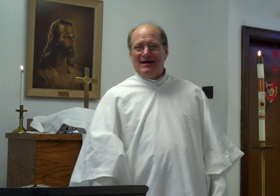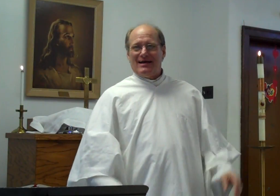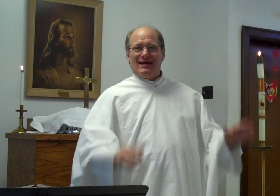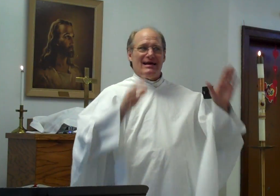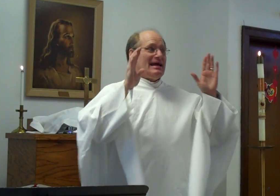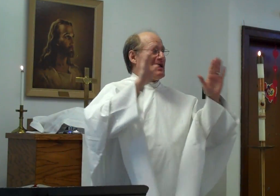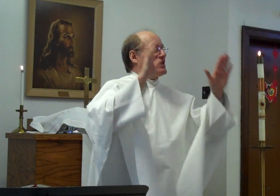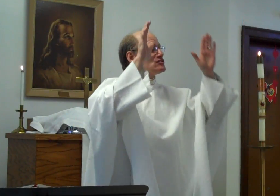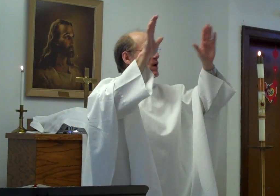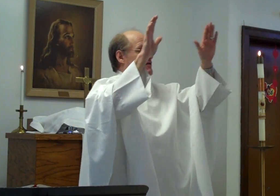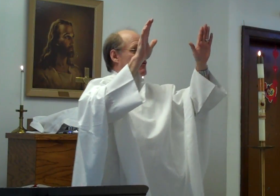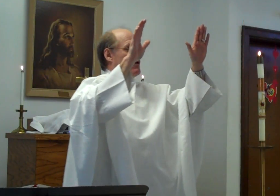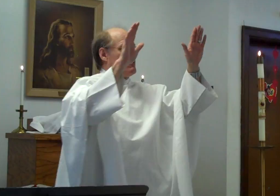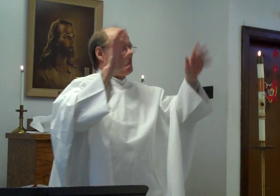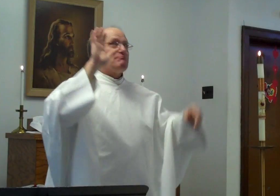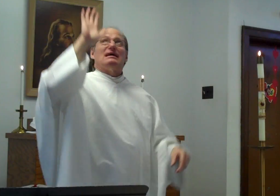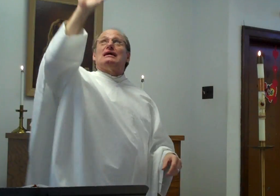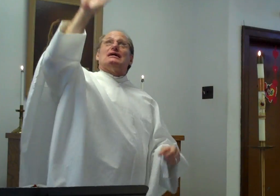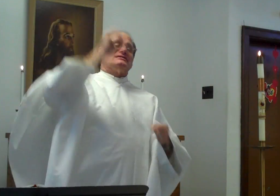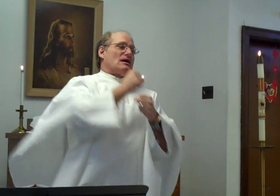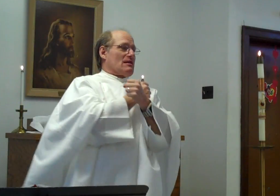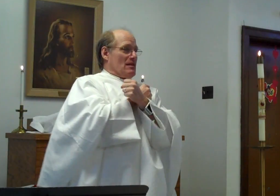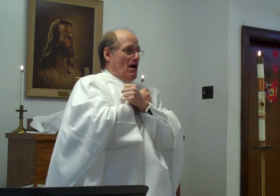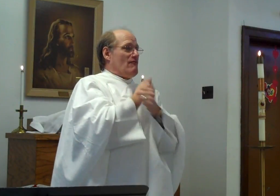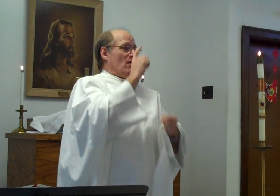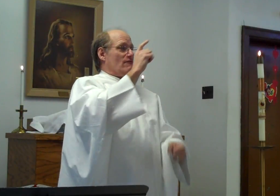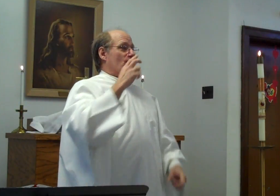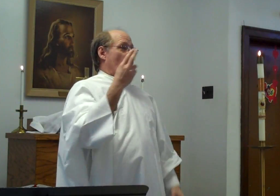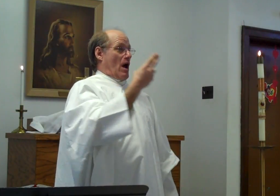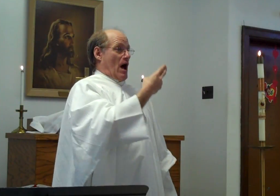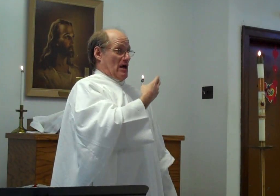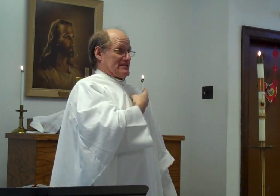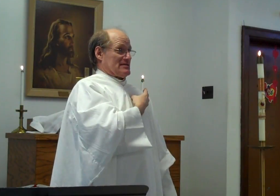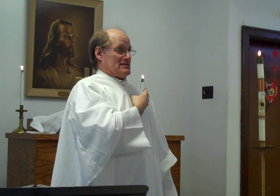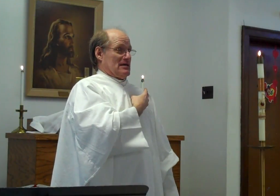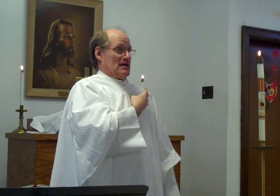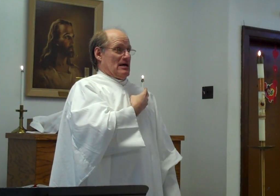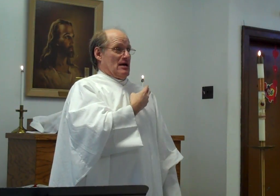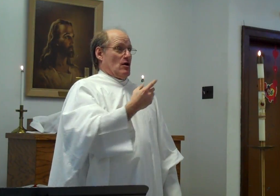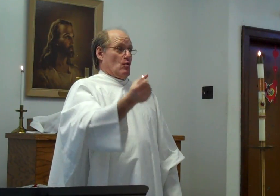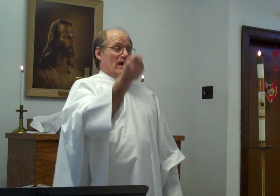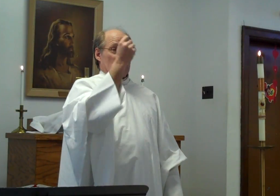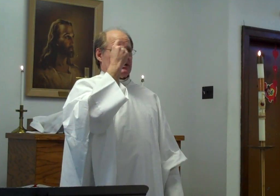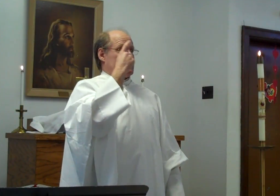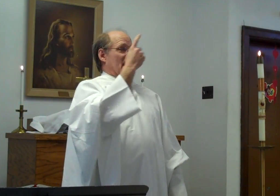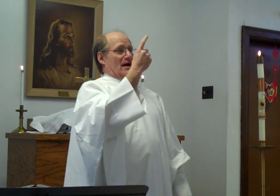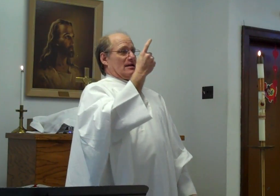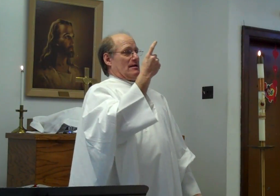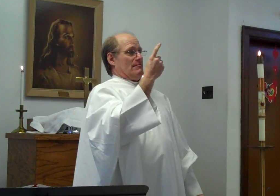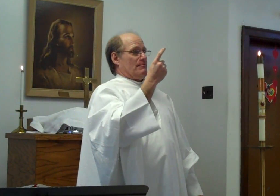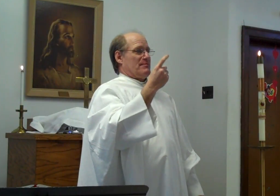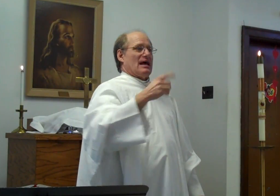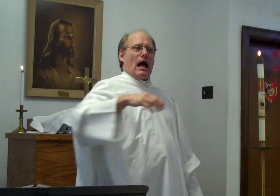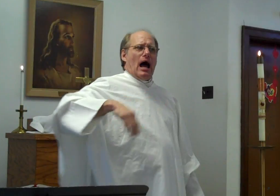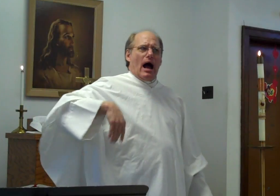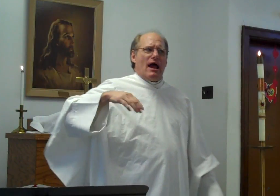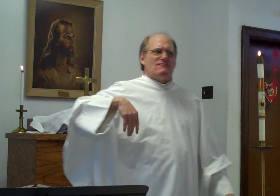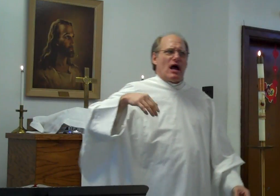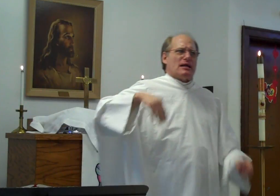It is wonderful. It is love for us. We understand that I have not